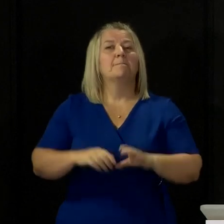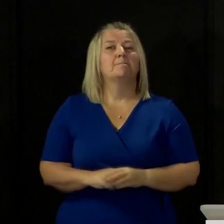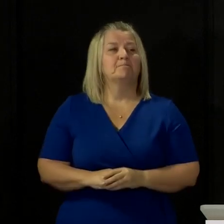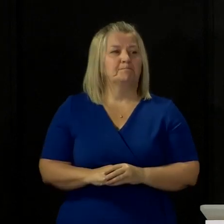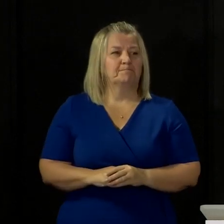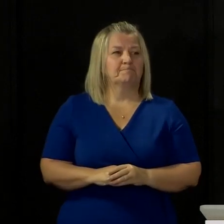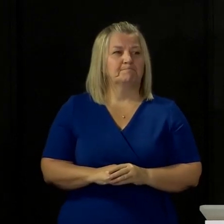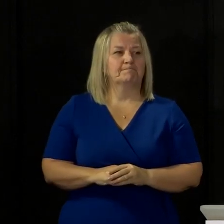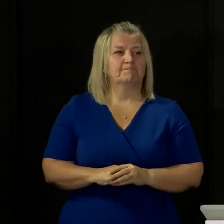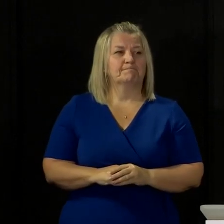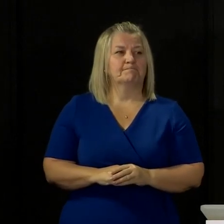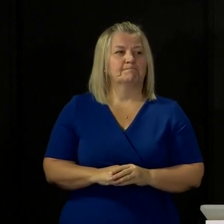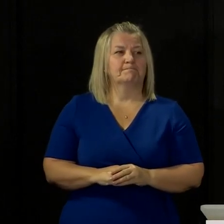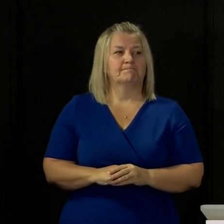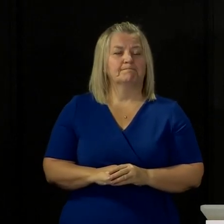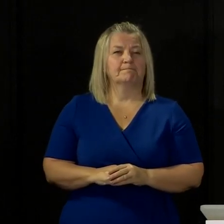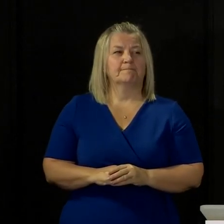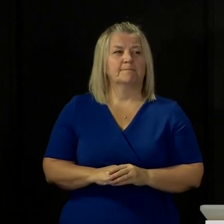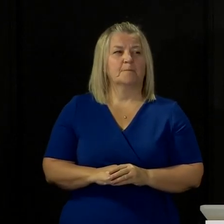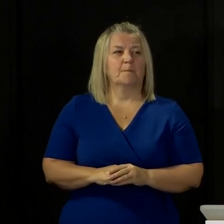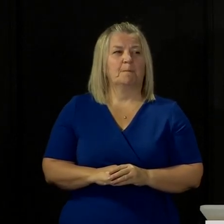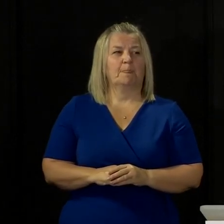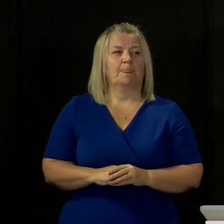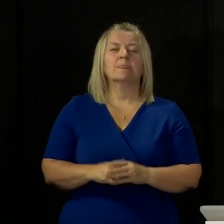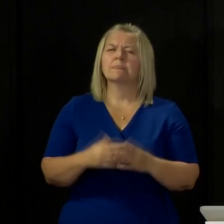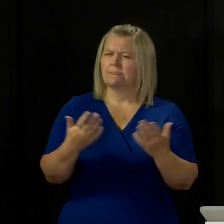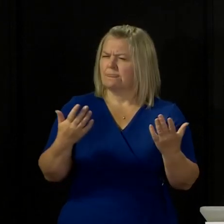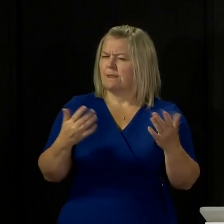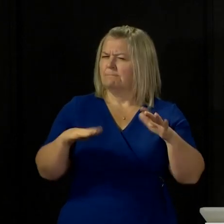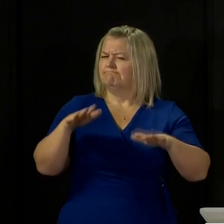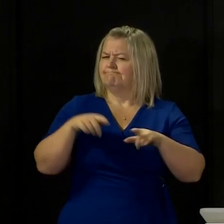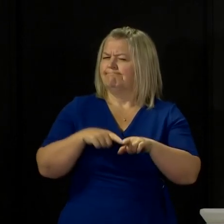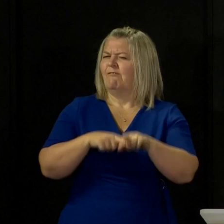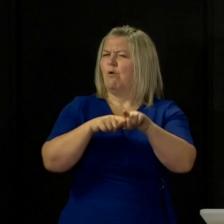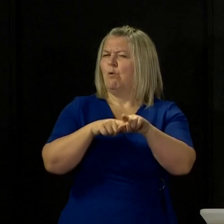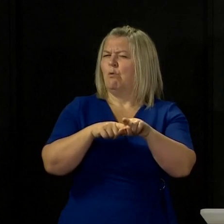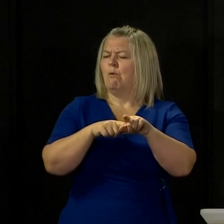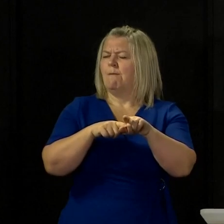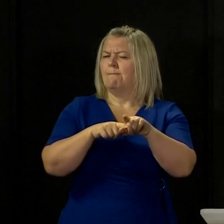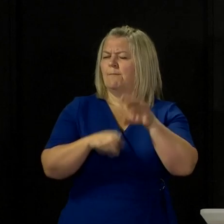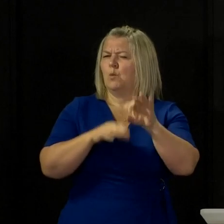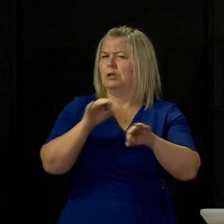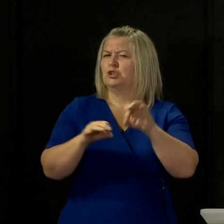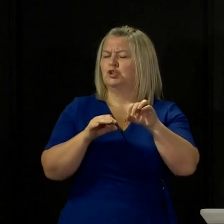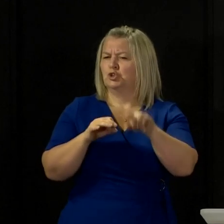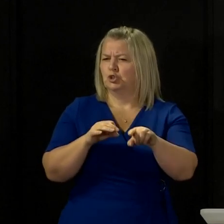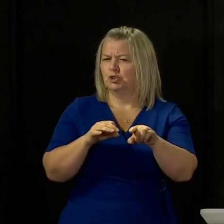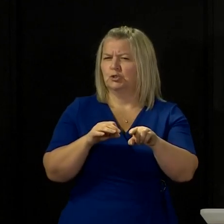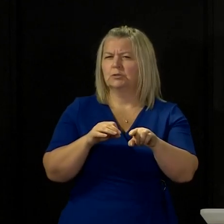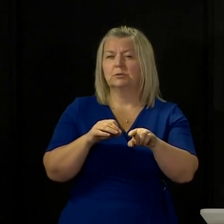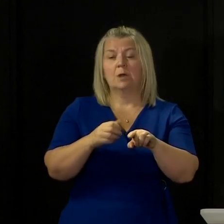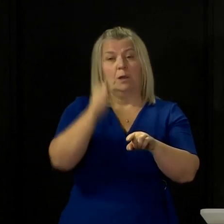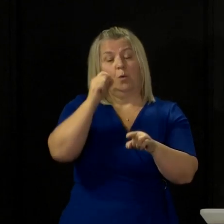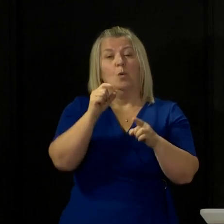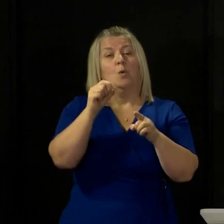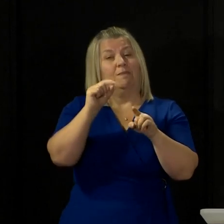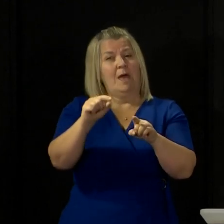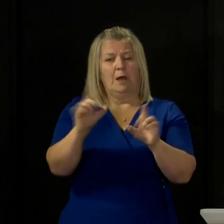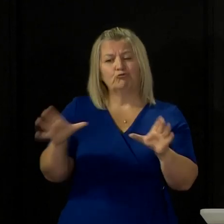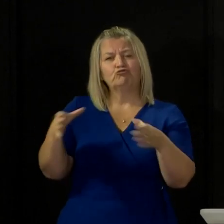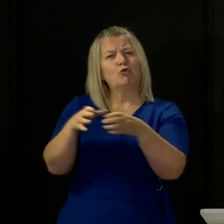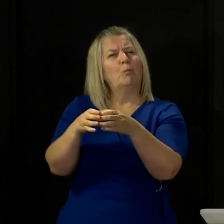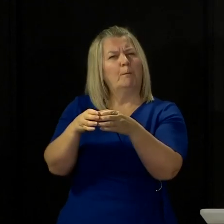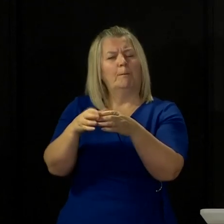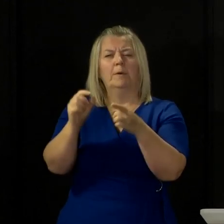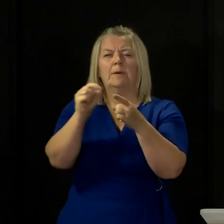Thank you, First Minister. If I could just follow up on that question from my colleague there. That hotel group also includes the Peebles Hydro, and the chief